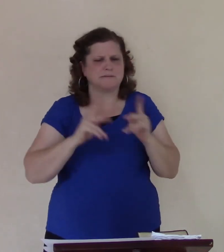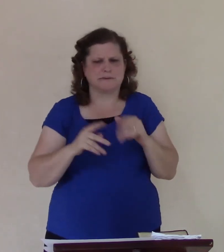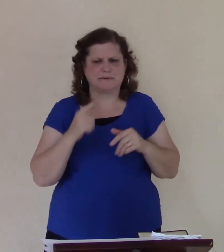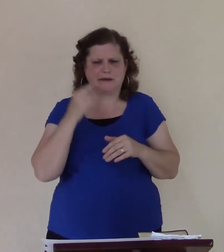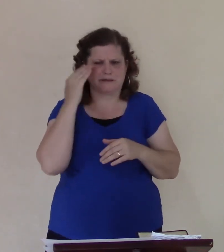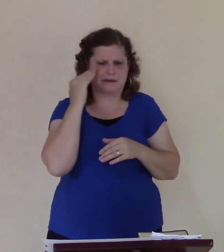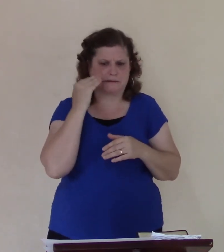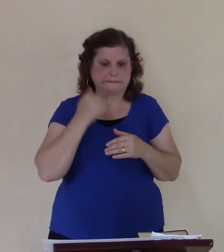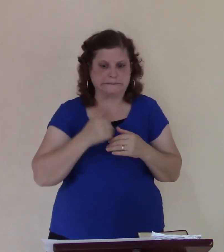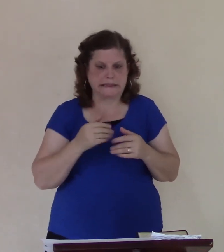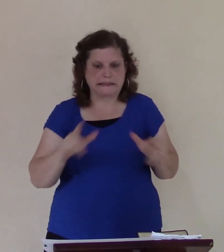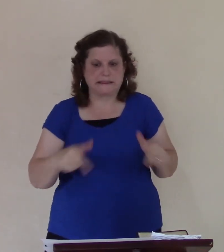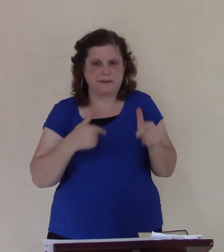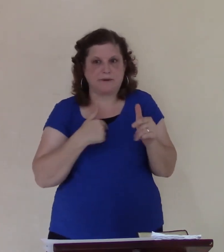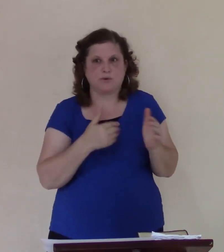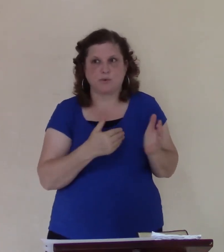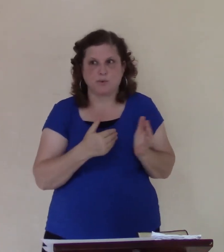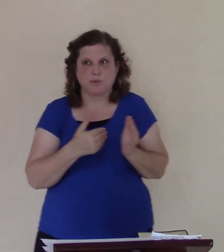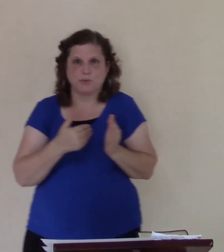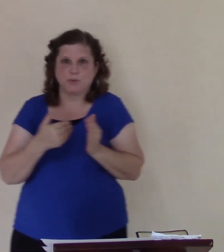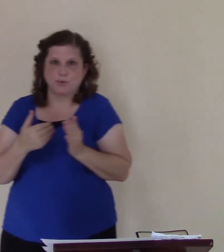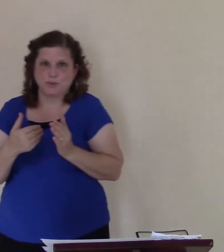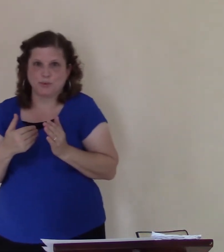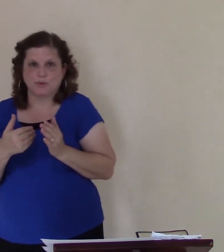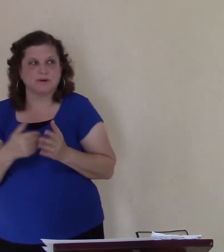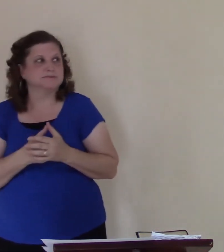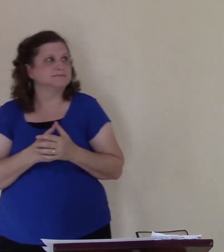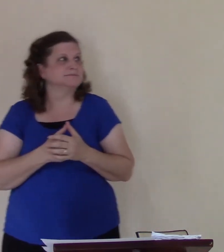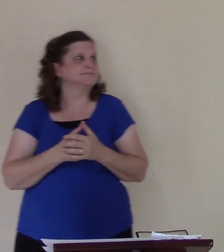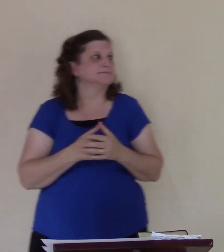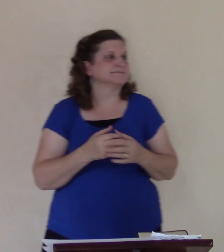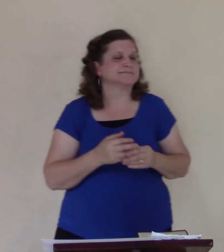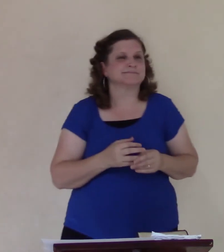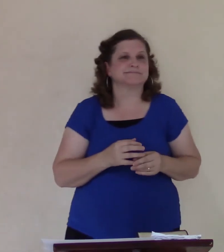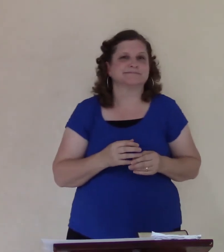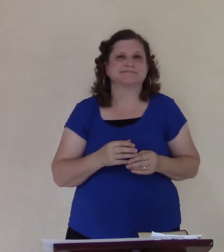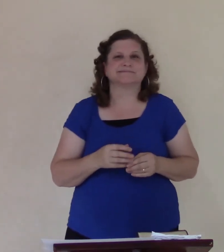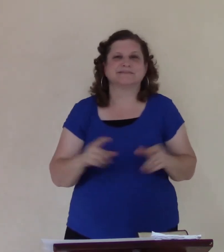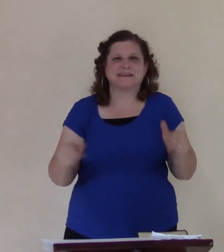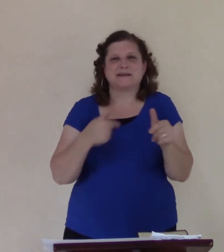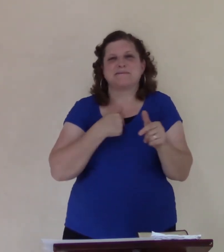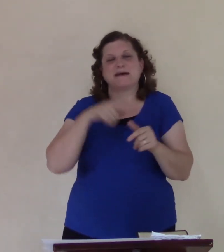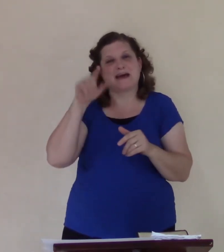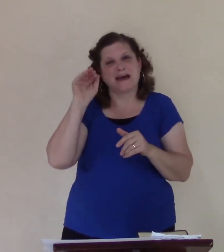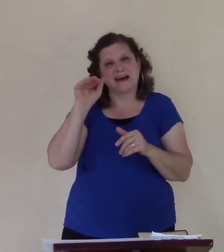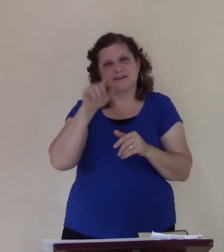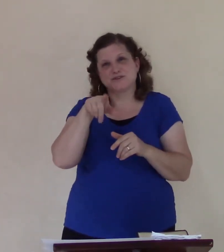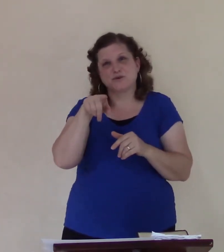Now, let me ask you this. Now, let be honest. Now, don't answer you out loud. Just think about this, know.